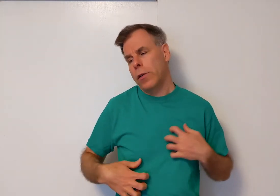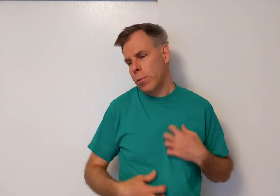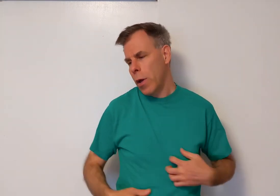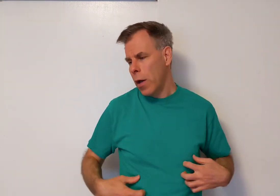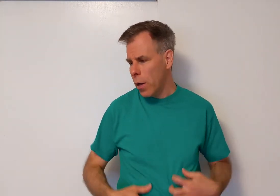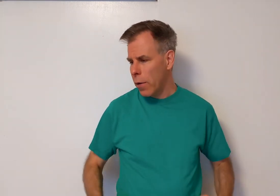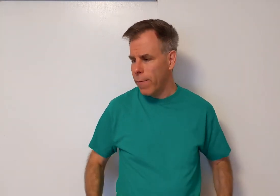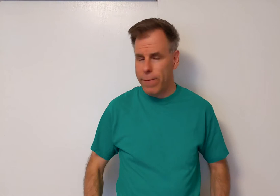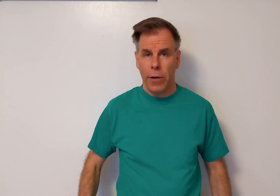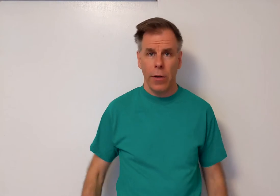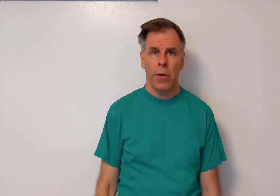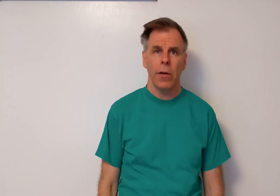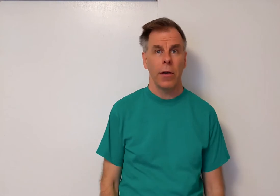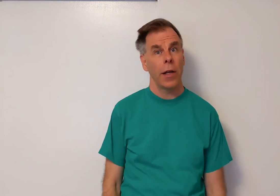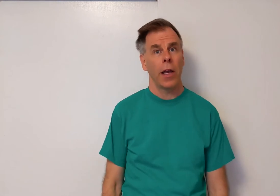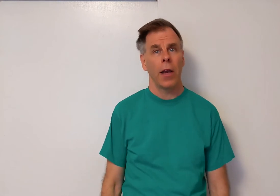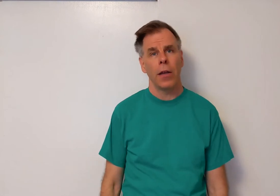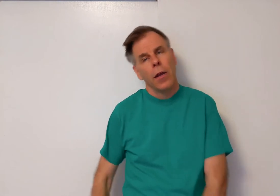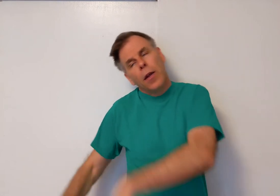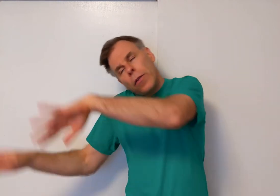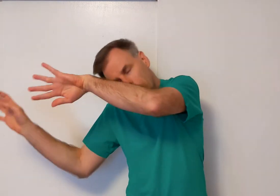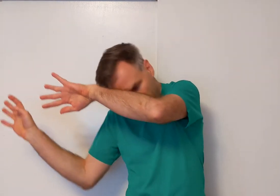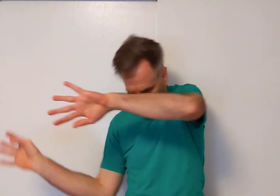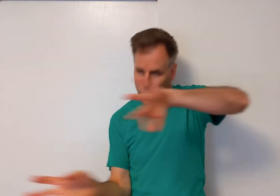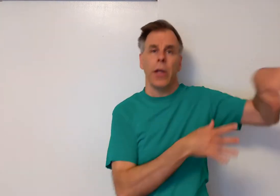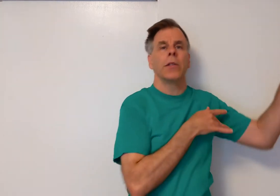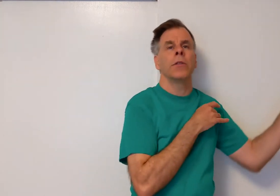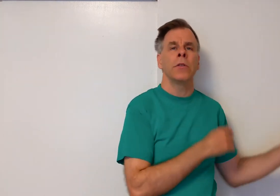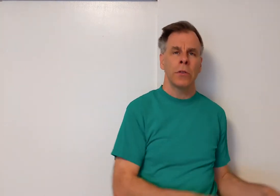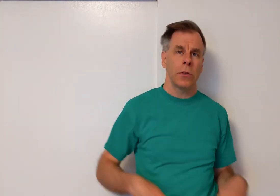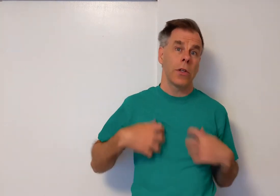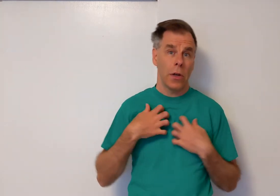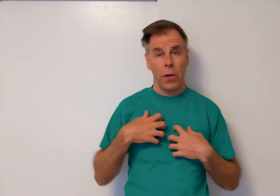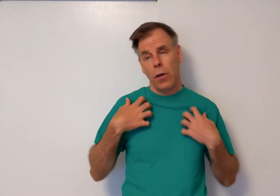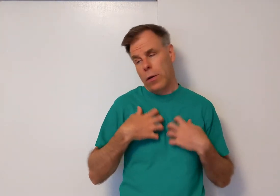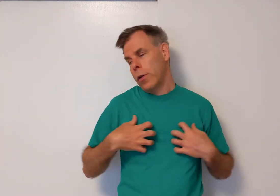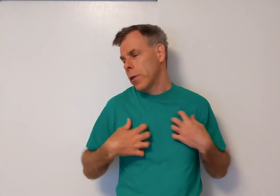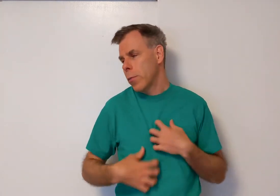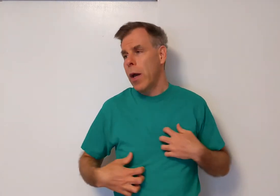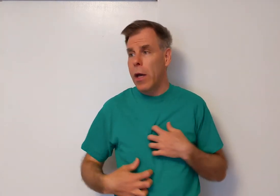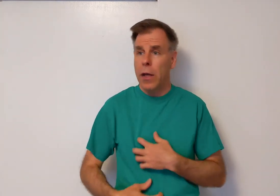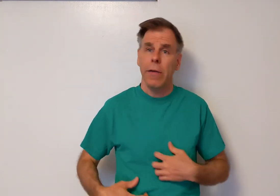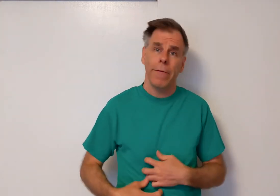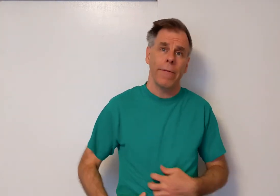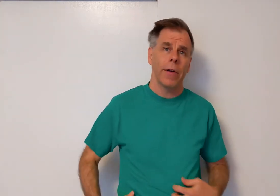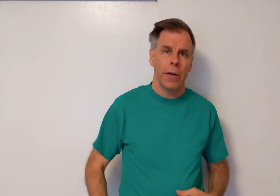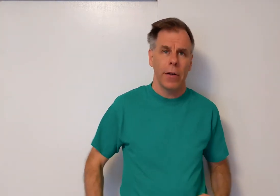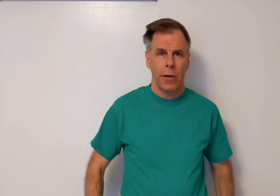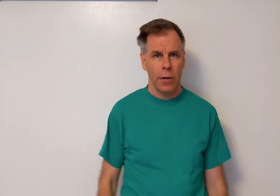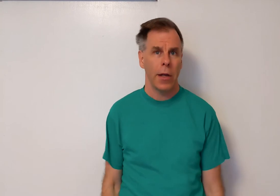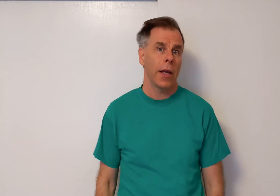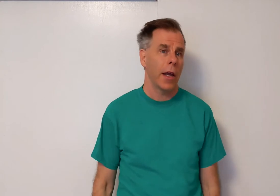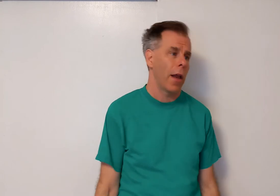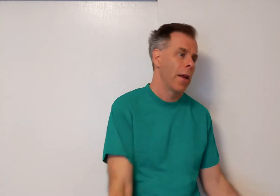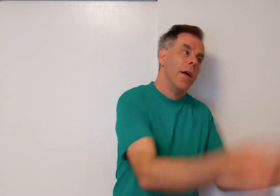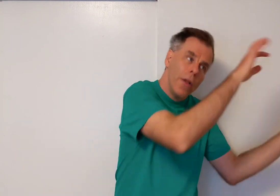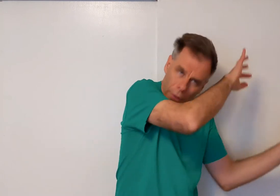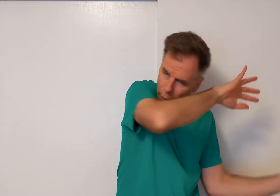my fur. Again. The wind curls my fur. Again. The